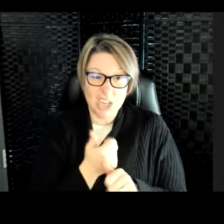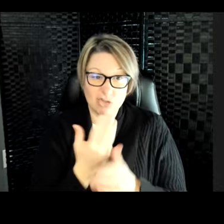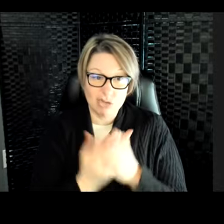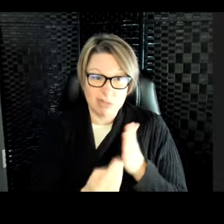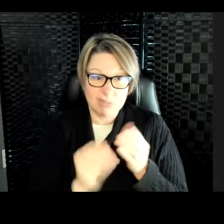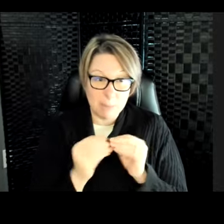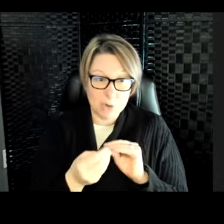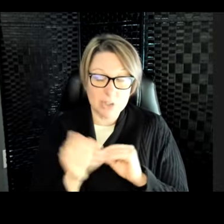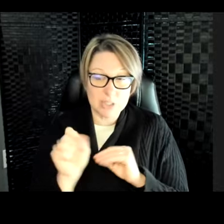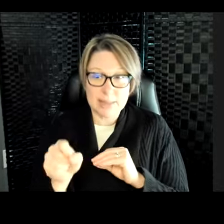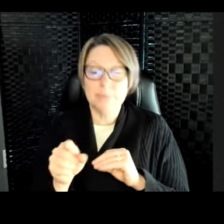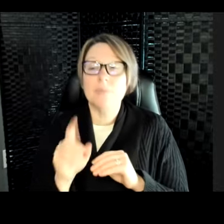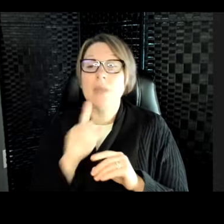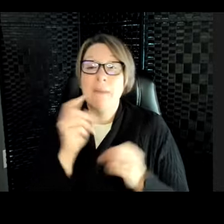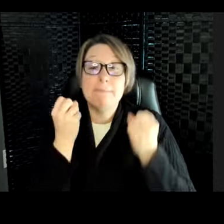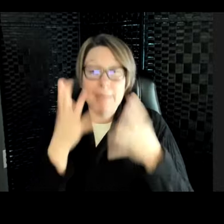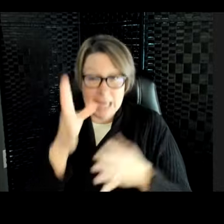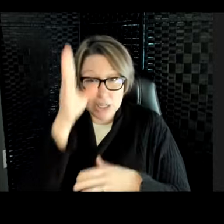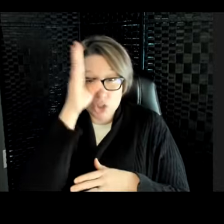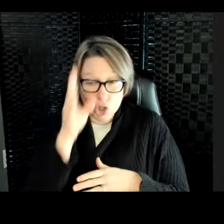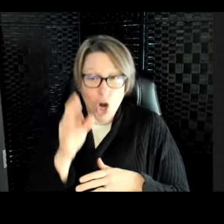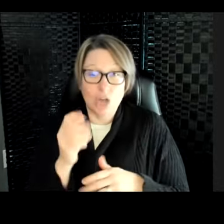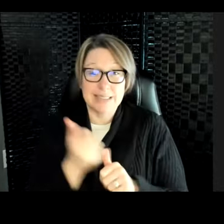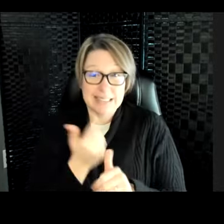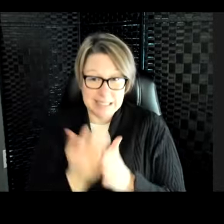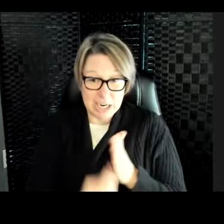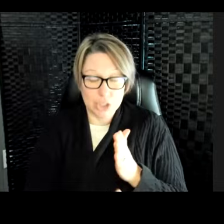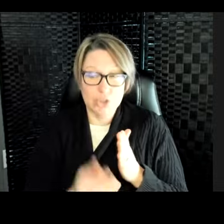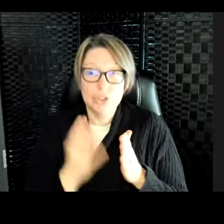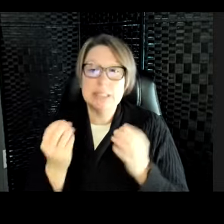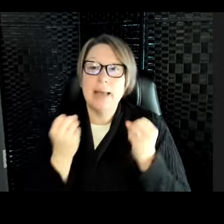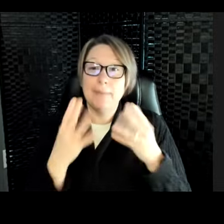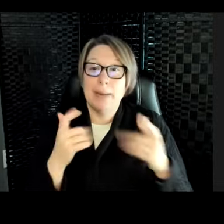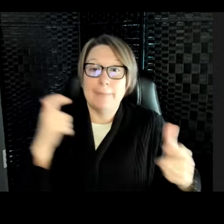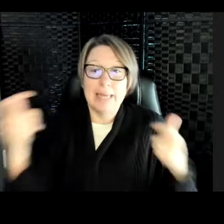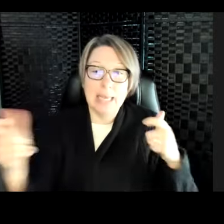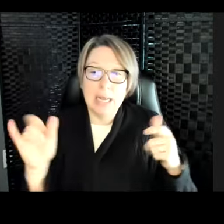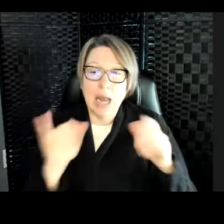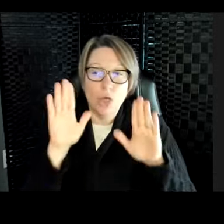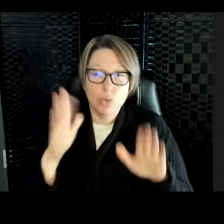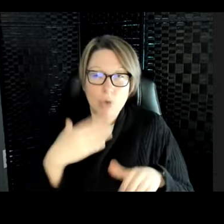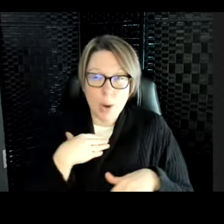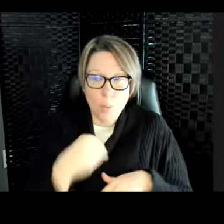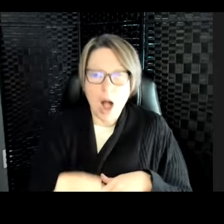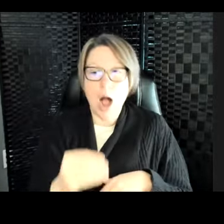sharks that are endangered. And a lot of the big sharks, like the great white shark and the hammerhead shark, are endangered.